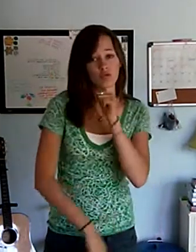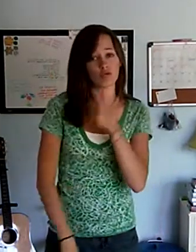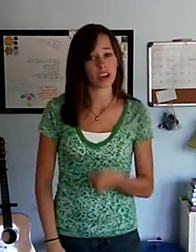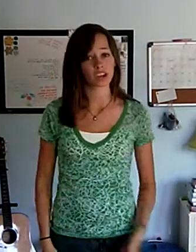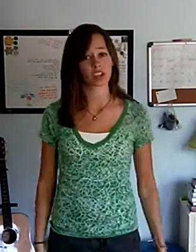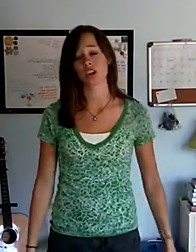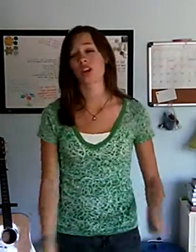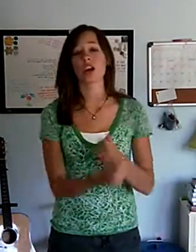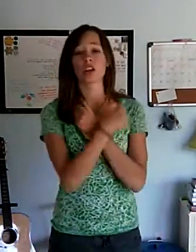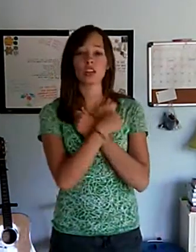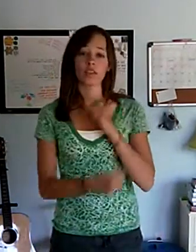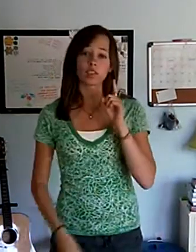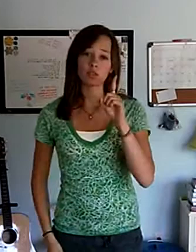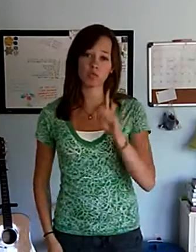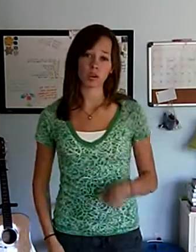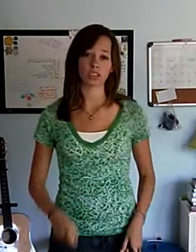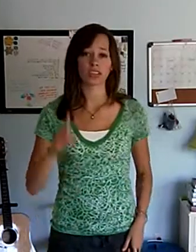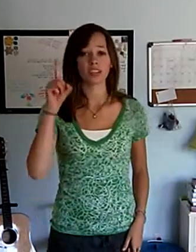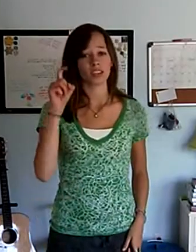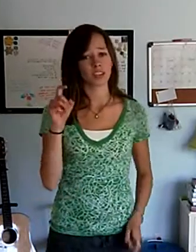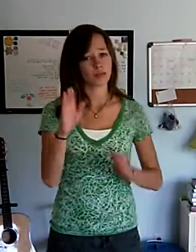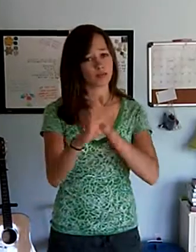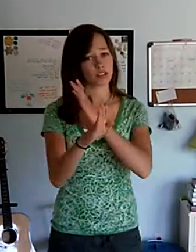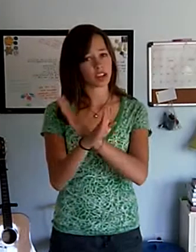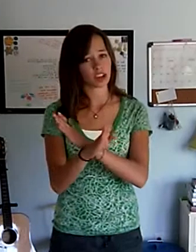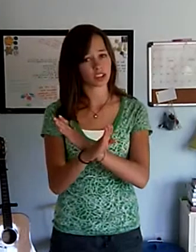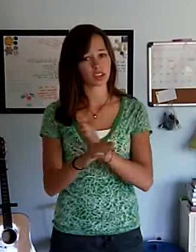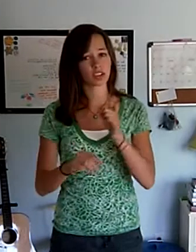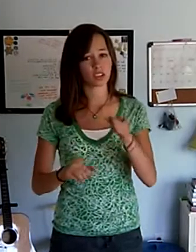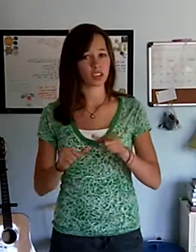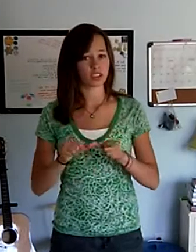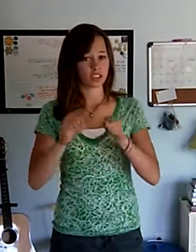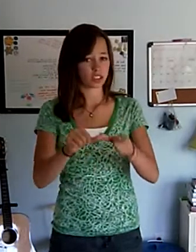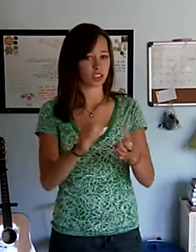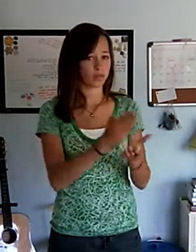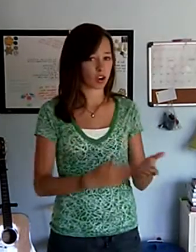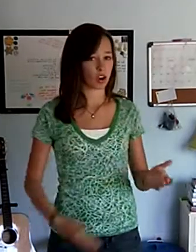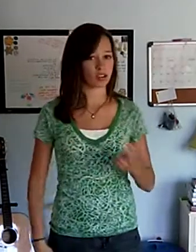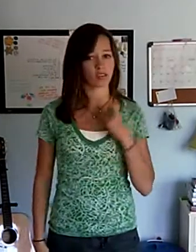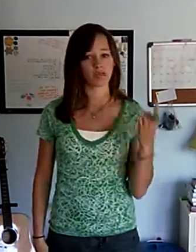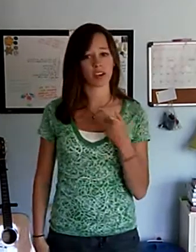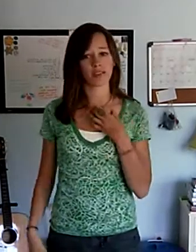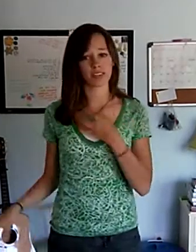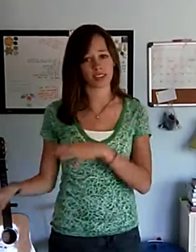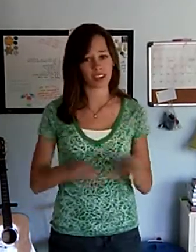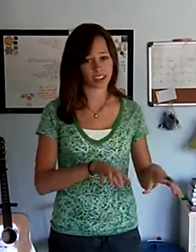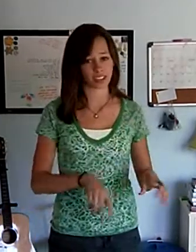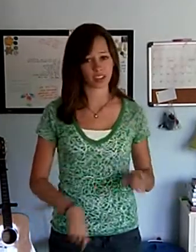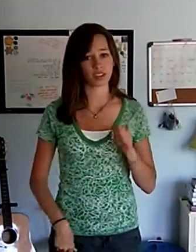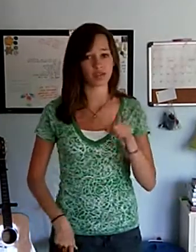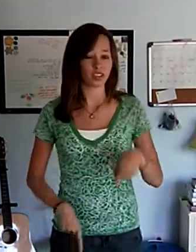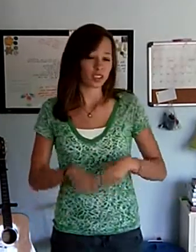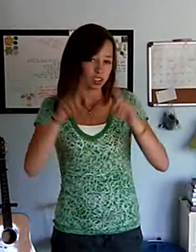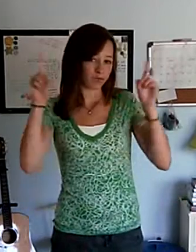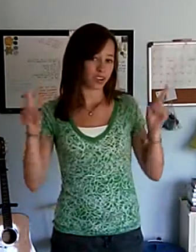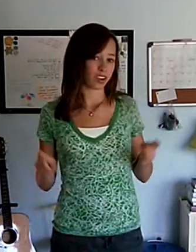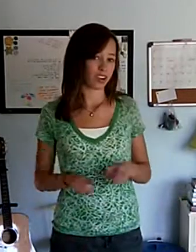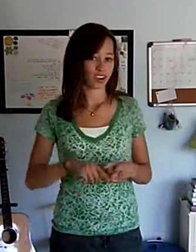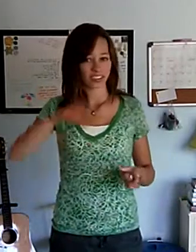direction I loved you once, needed protection You're still a part of everything I do Girl, my heart